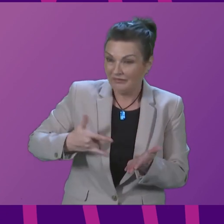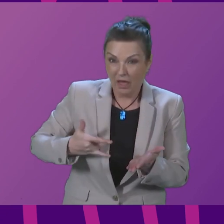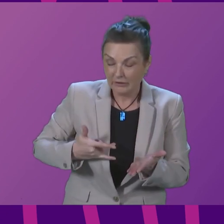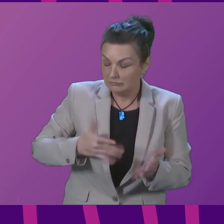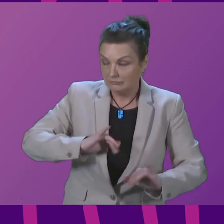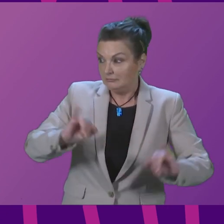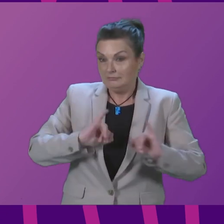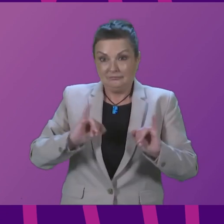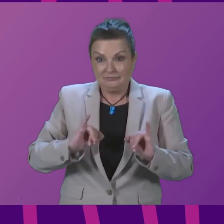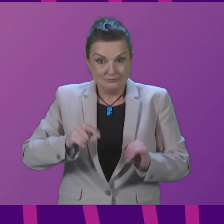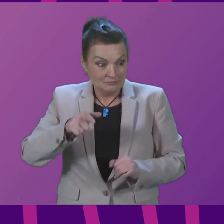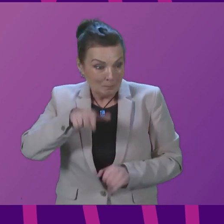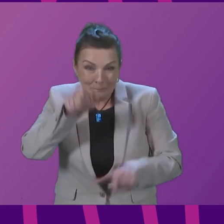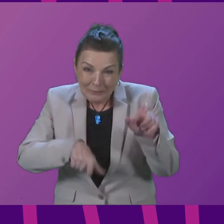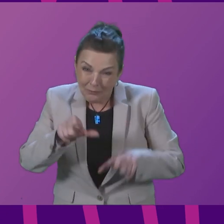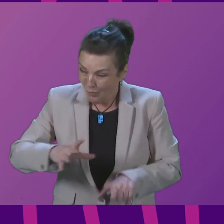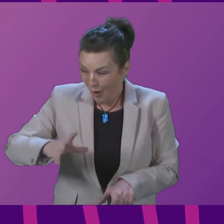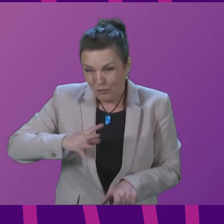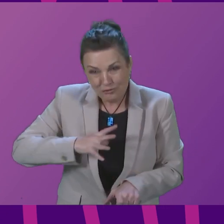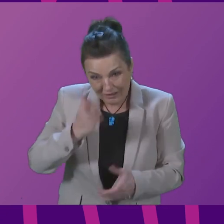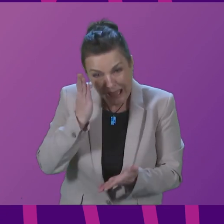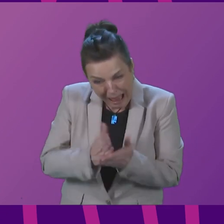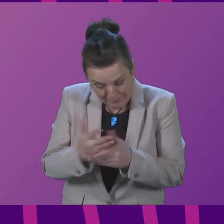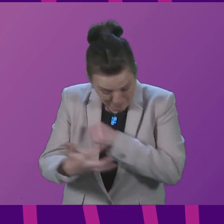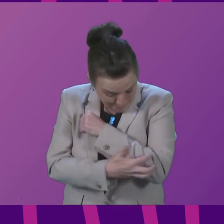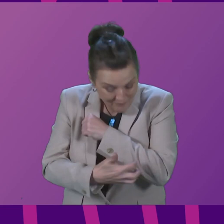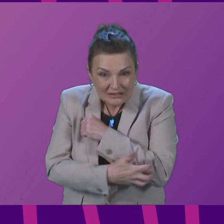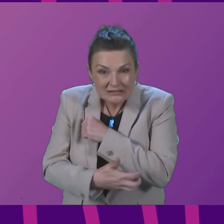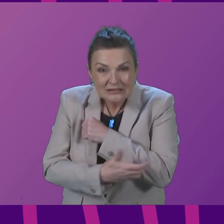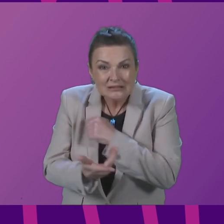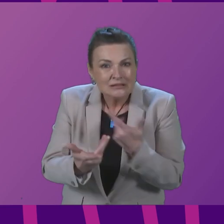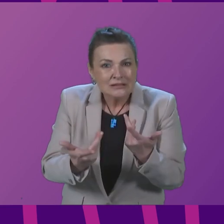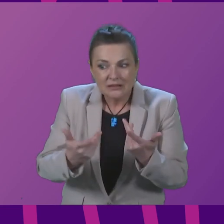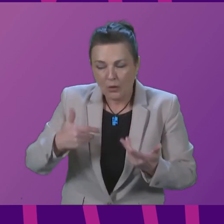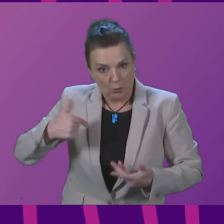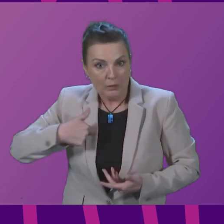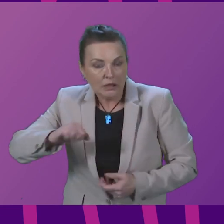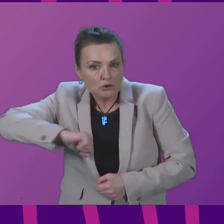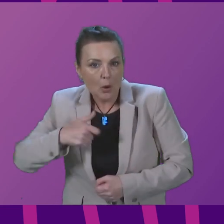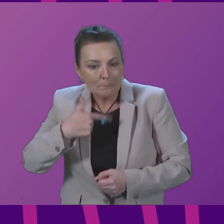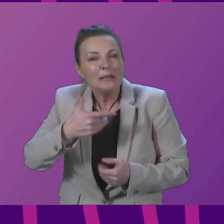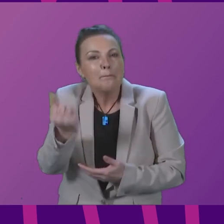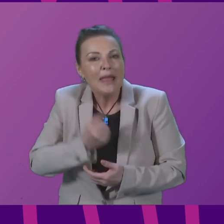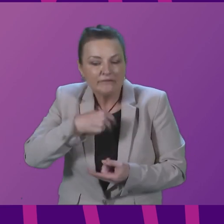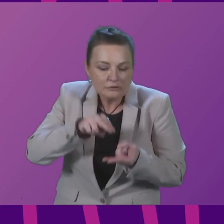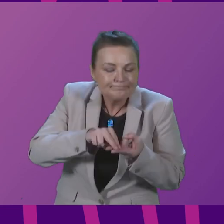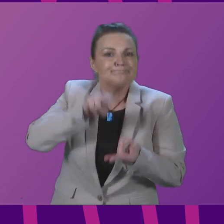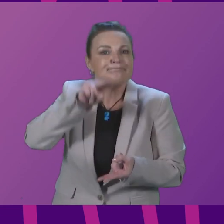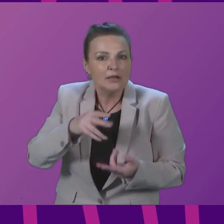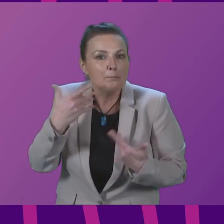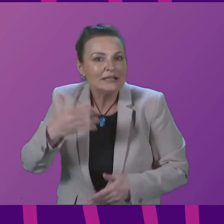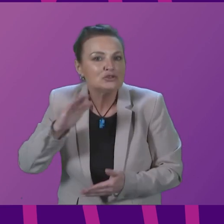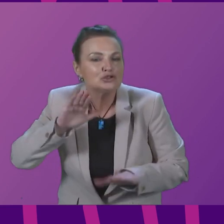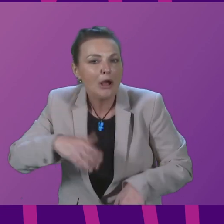people who in many cases were already living in poverty. The increase in benefits I've already referenced, the doubling of the child payment support